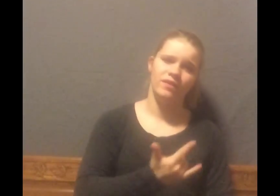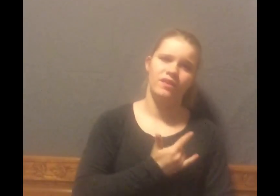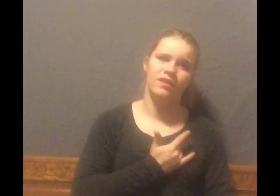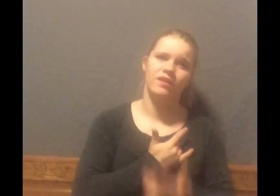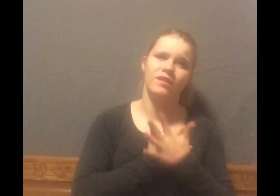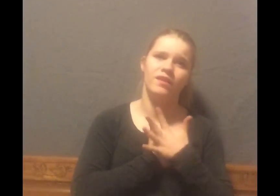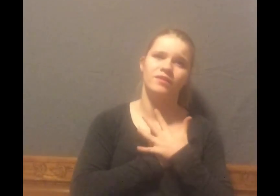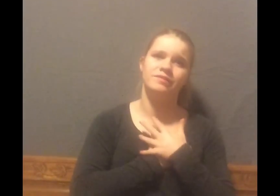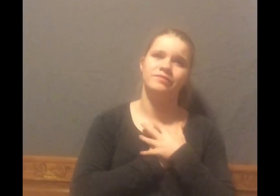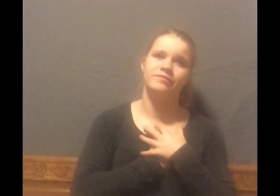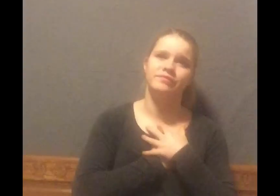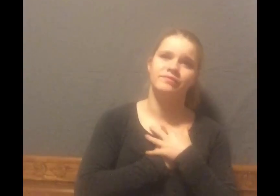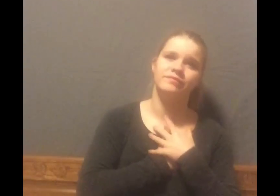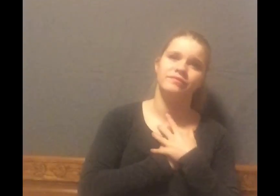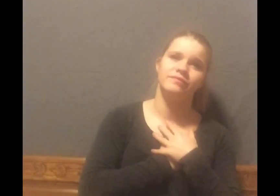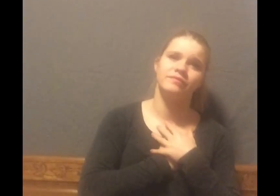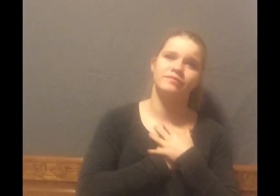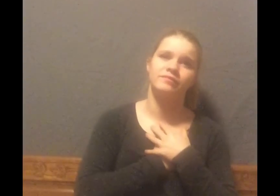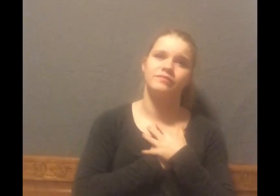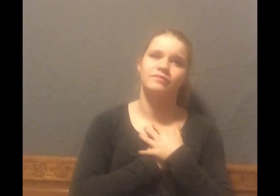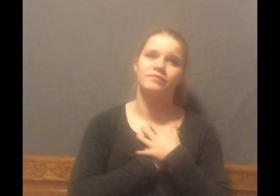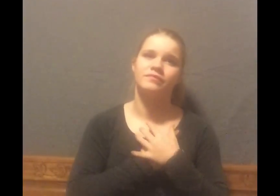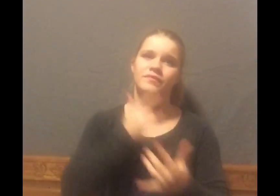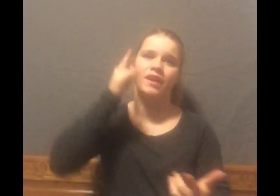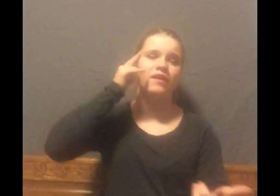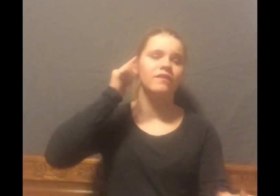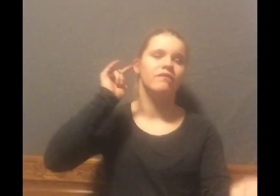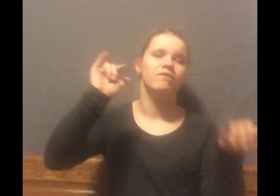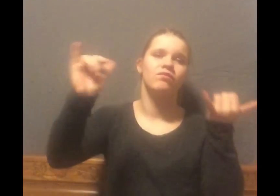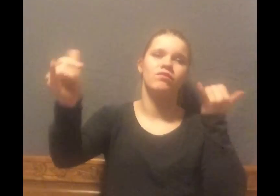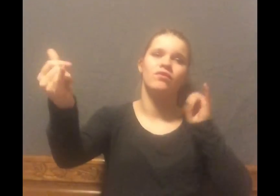been my guide through all of it